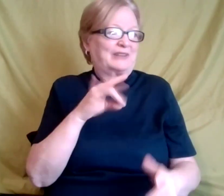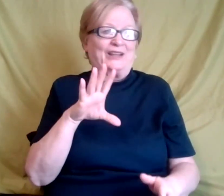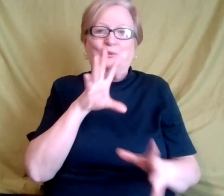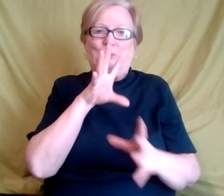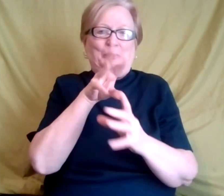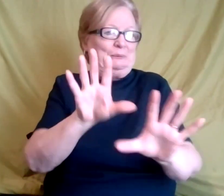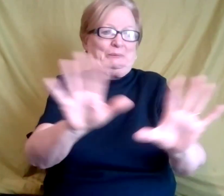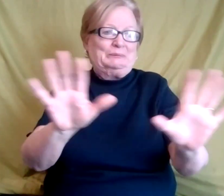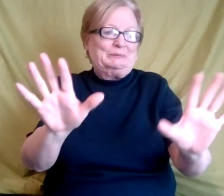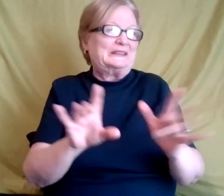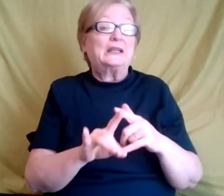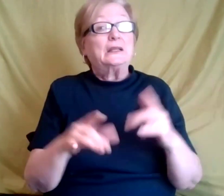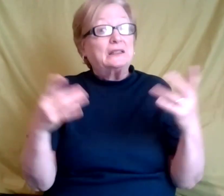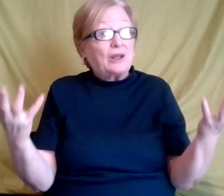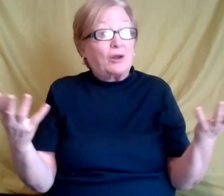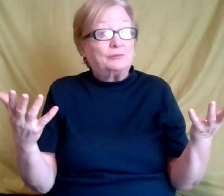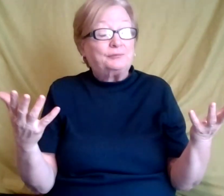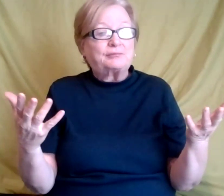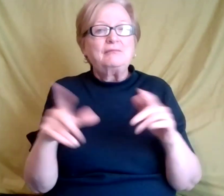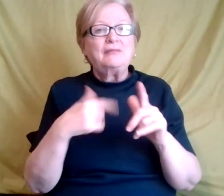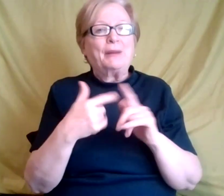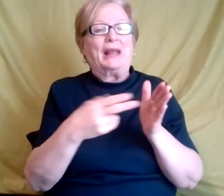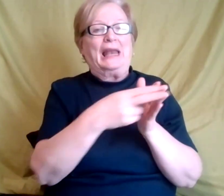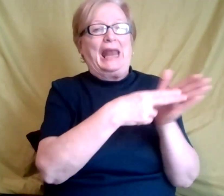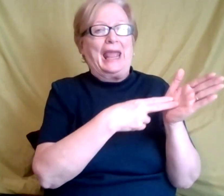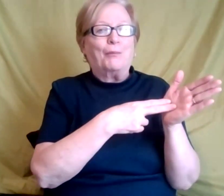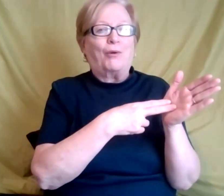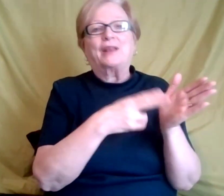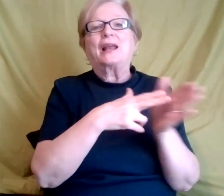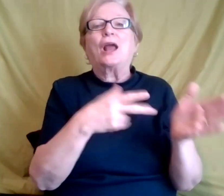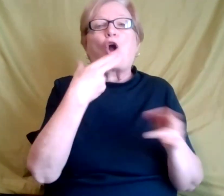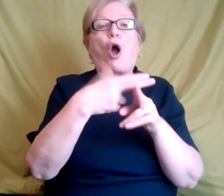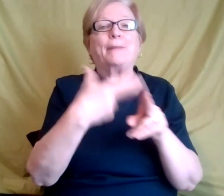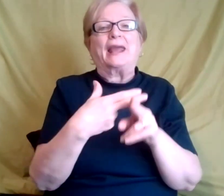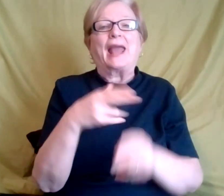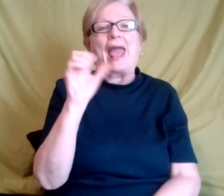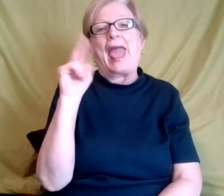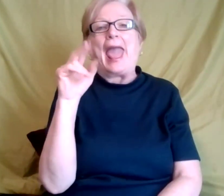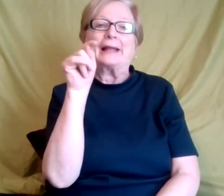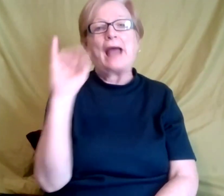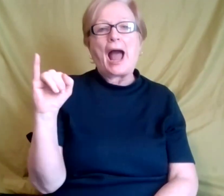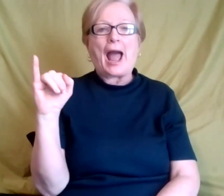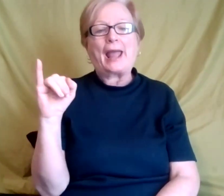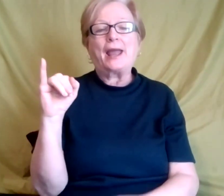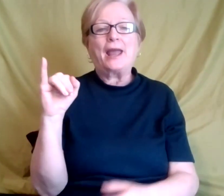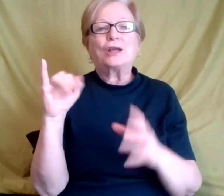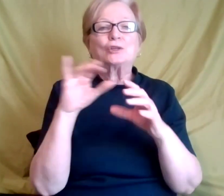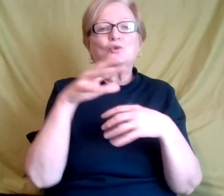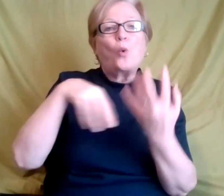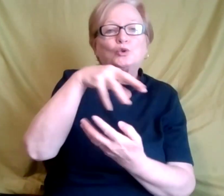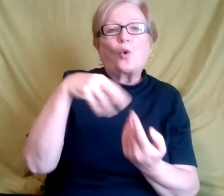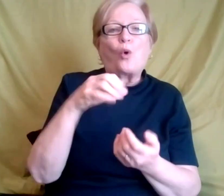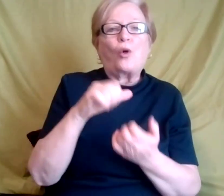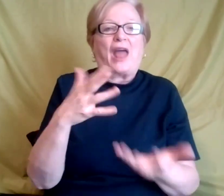and, and then to be labeled as being antisocial. Okay. Or, and, and to be reprimanded for